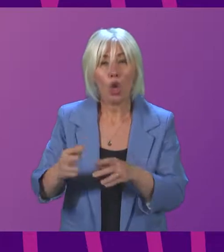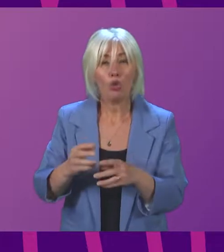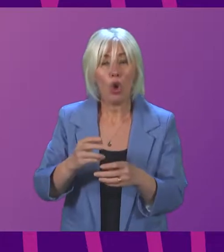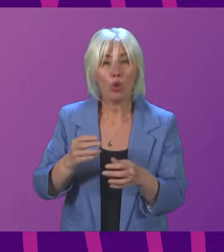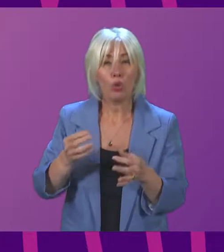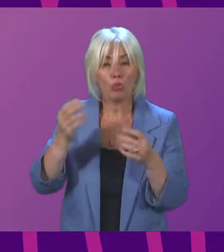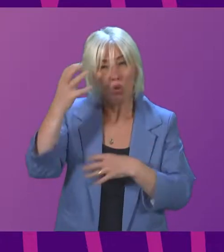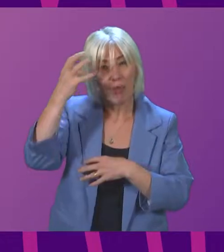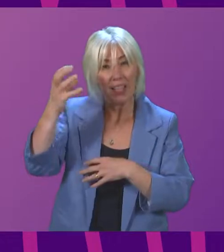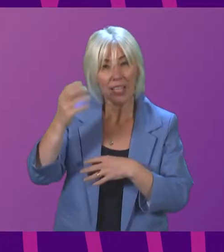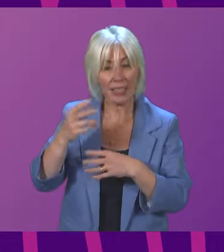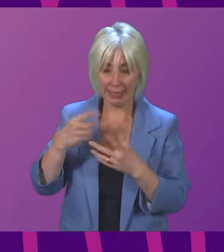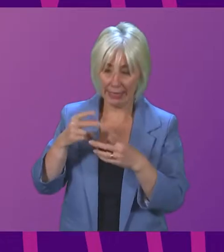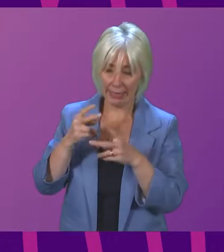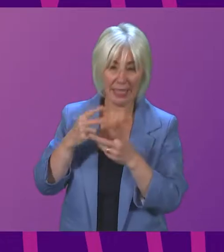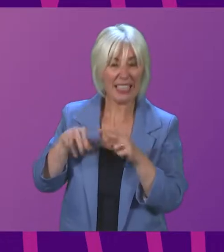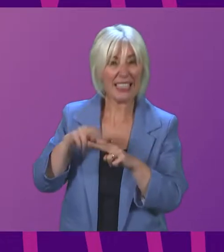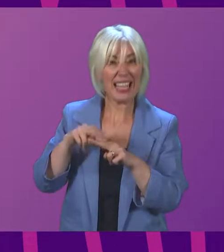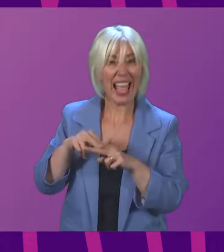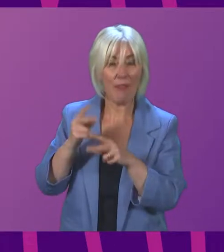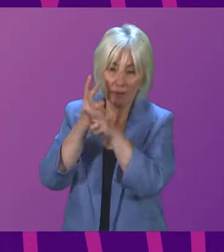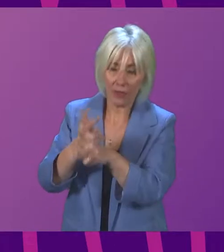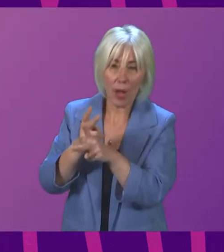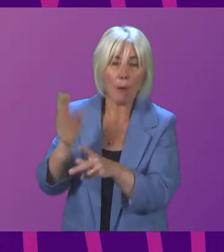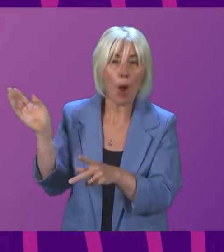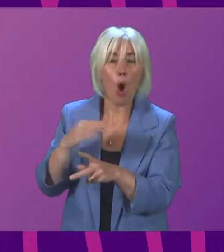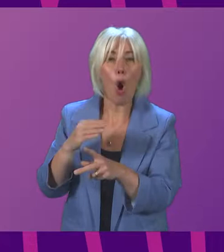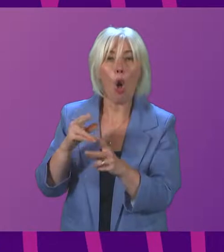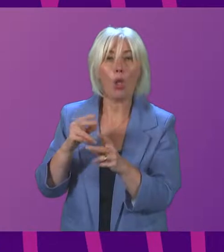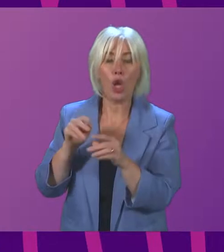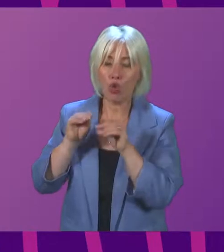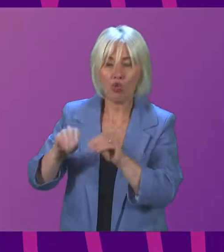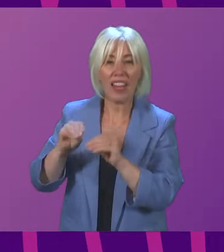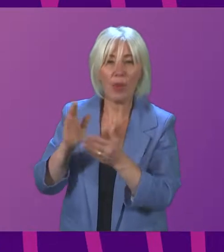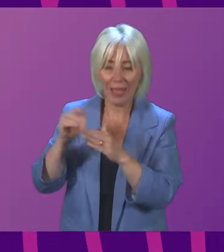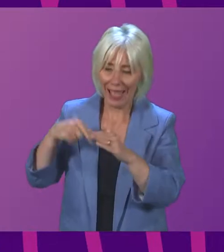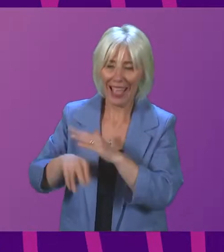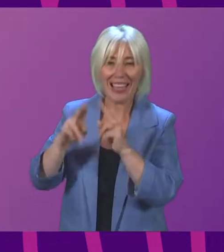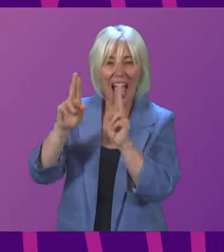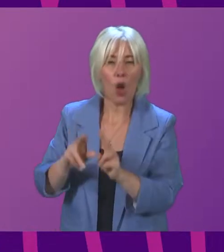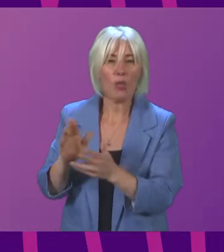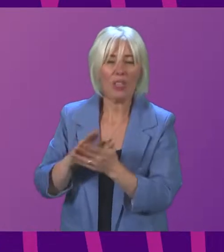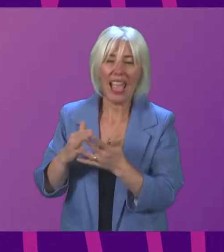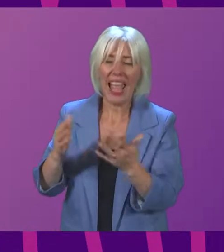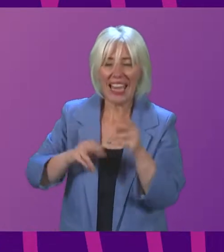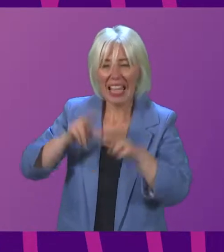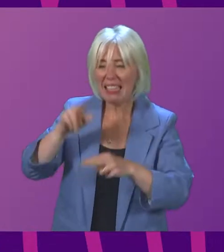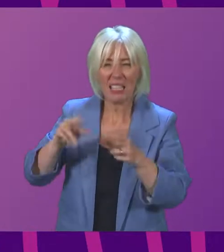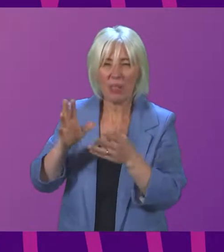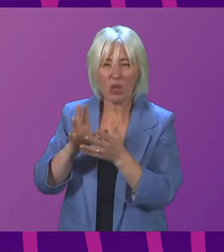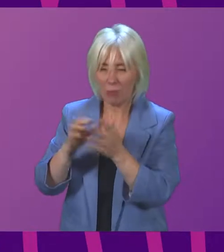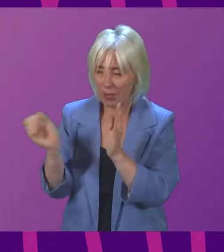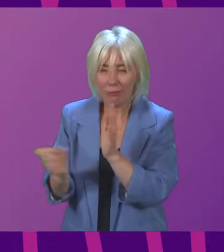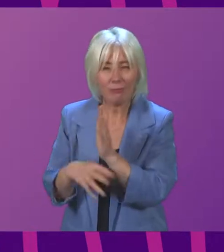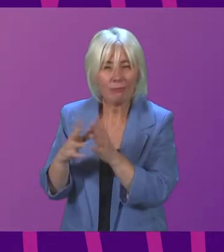service and all training was in-house, which entrenched inadequate observational assessments for young children. What can be